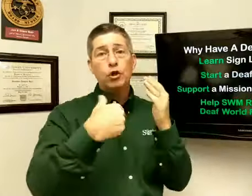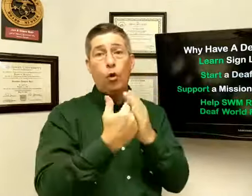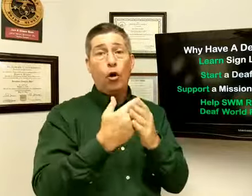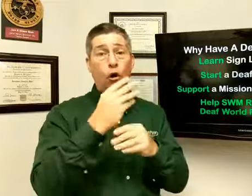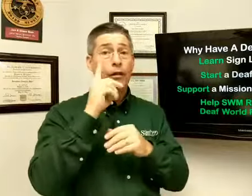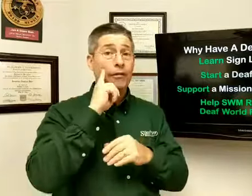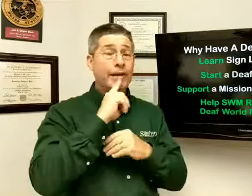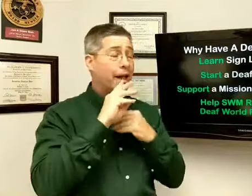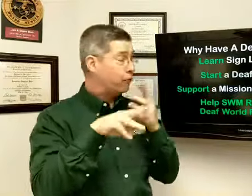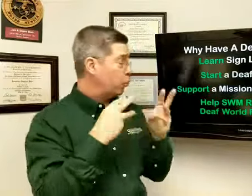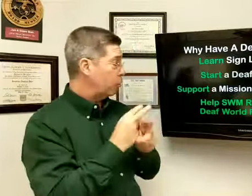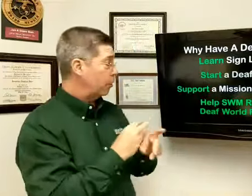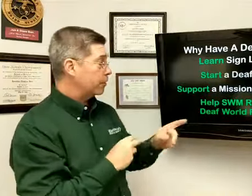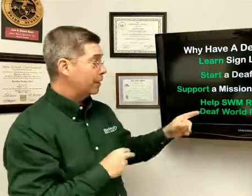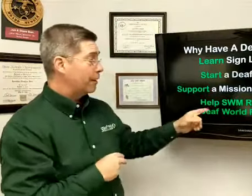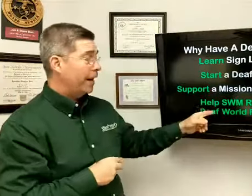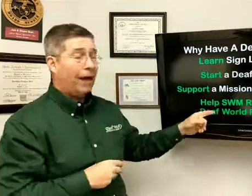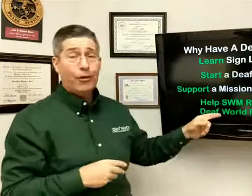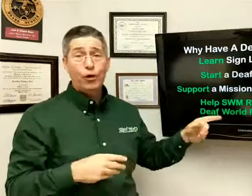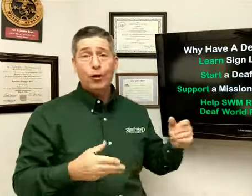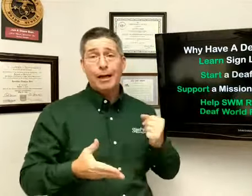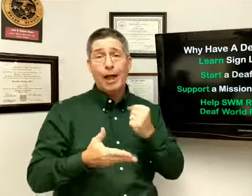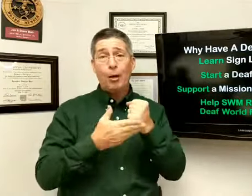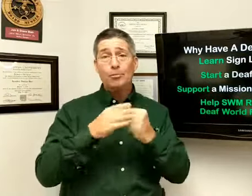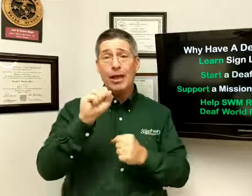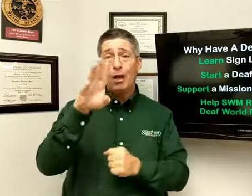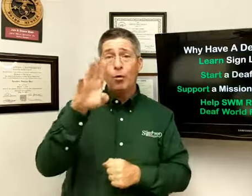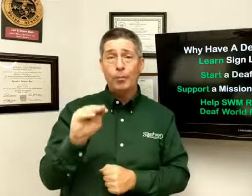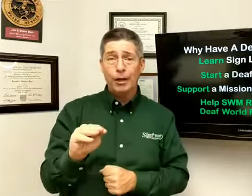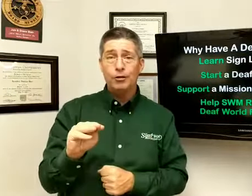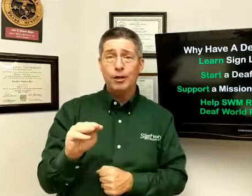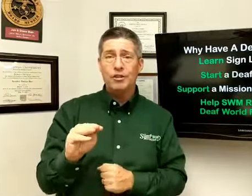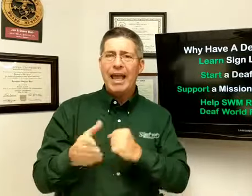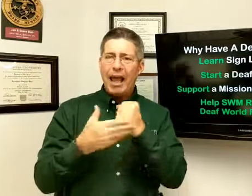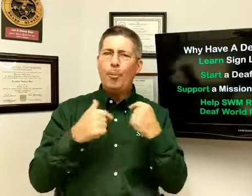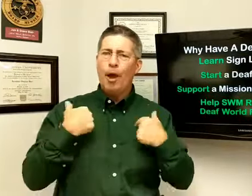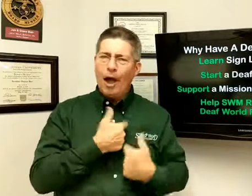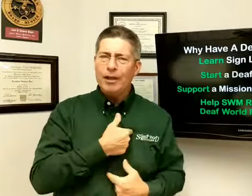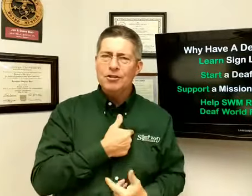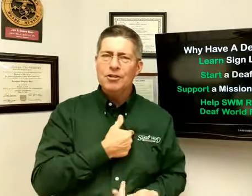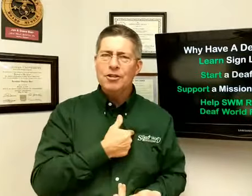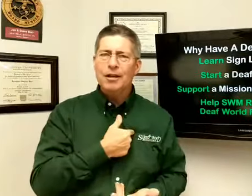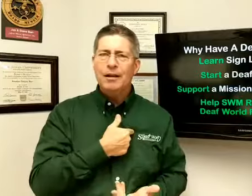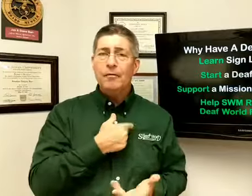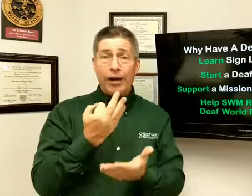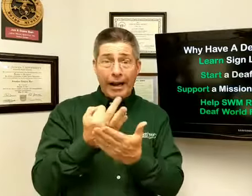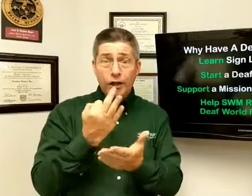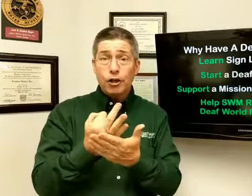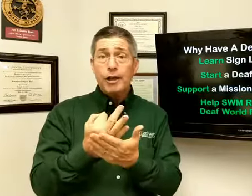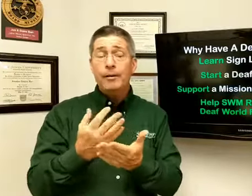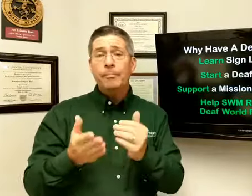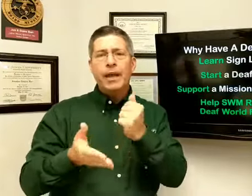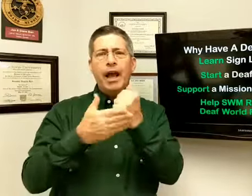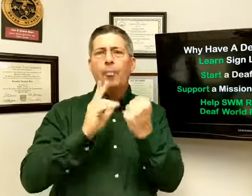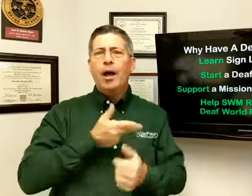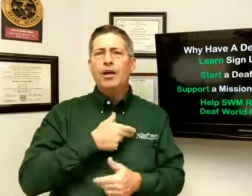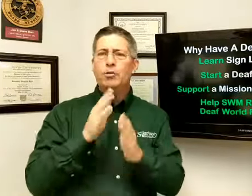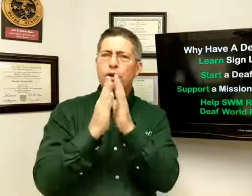all the deaf world. And then you can help Silent Word Ministries. Help us financially. Help us with your